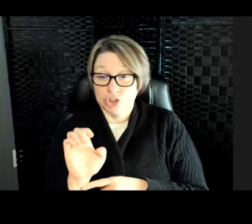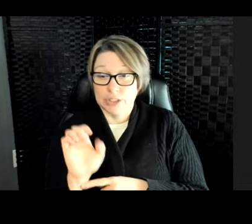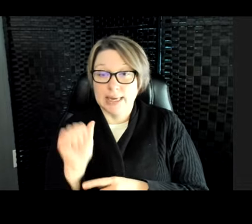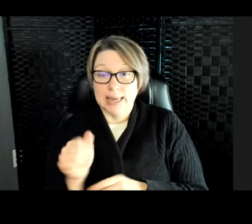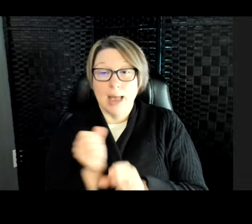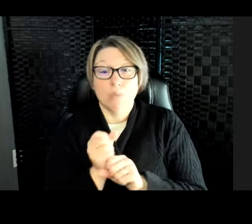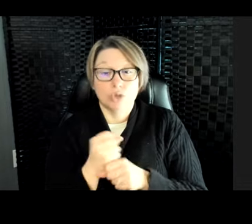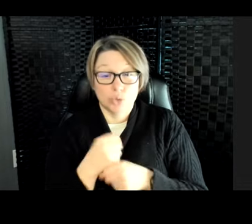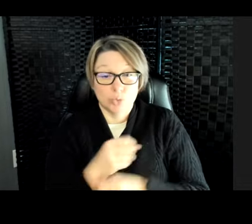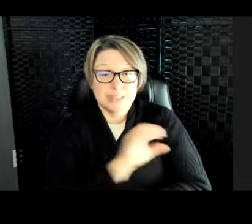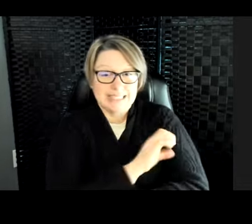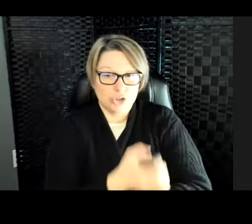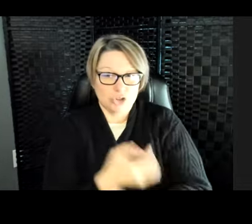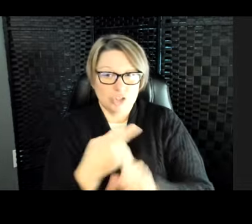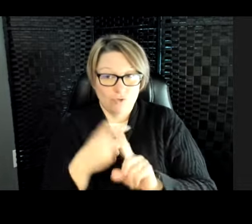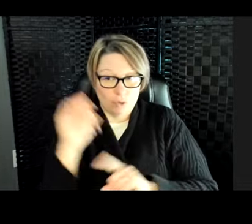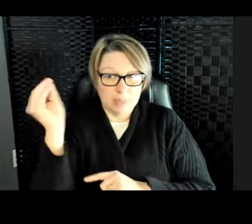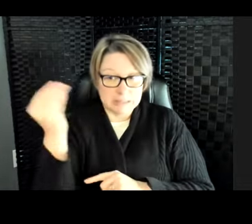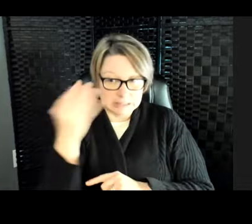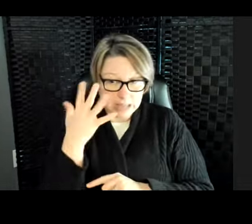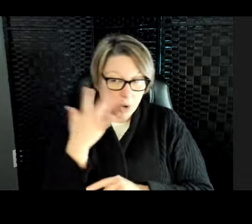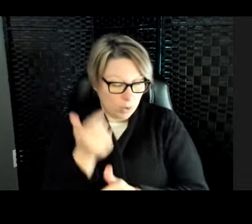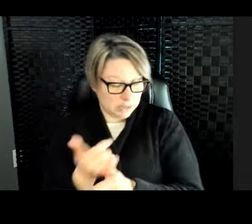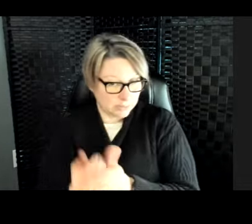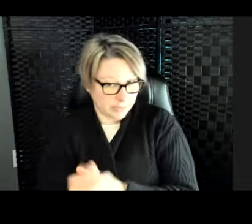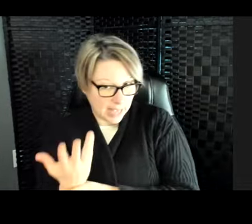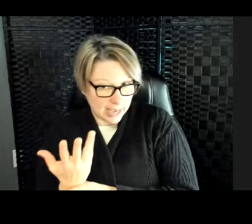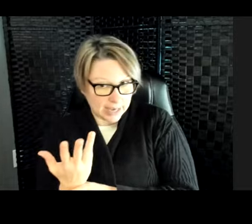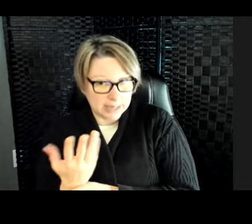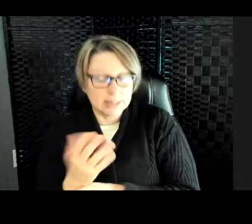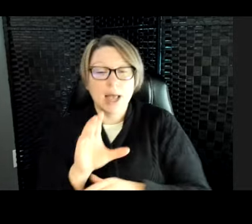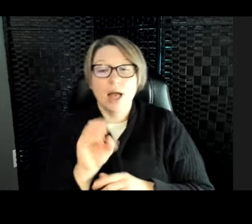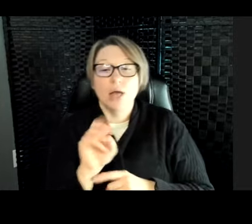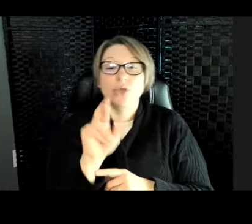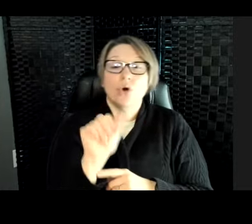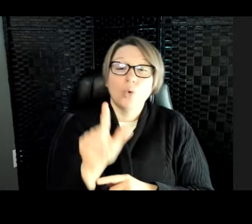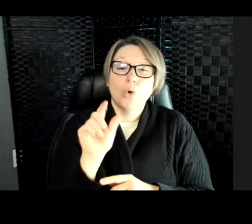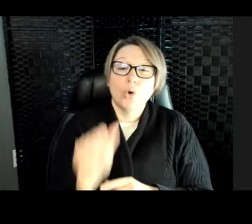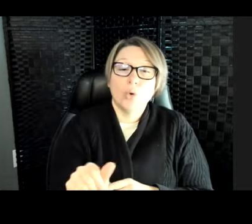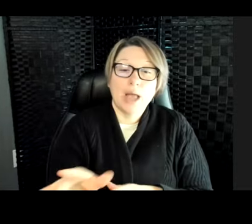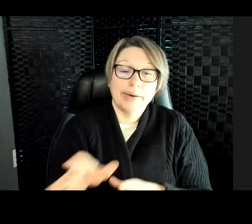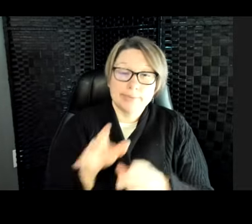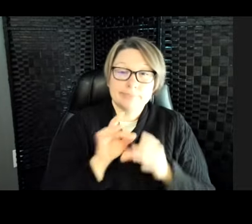from the sun because algae is a plant. And then the coral can use some of that energy that the algae produces.